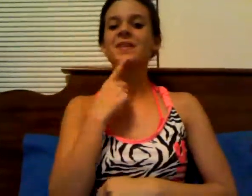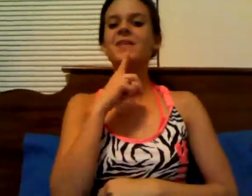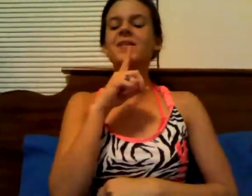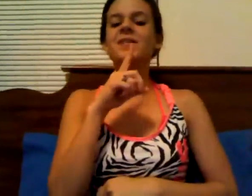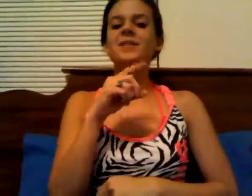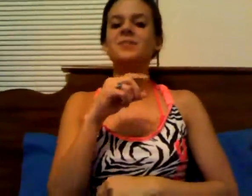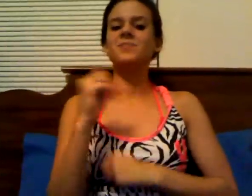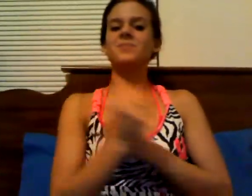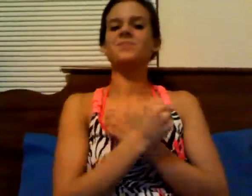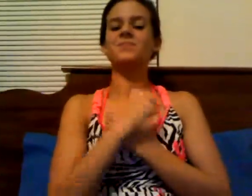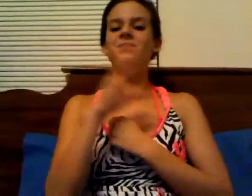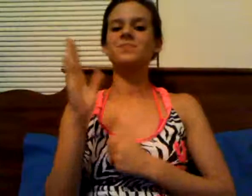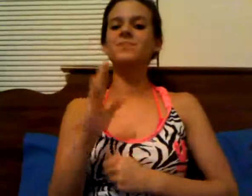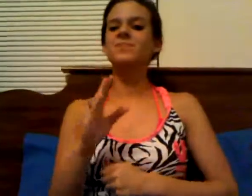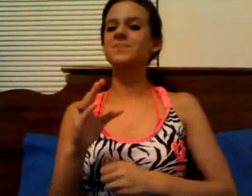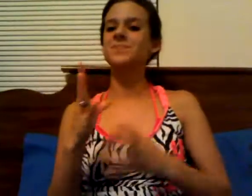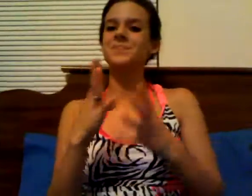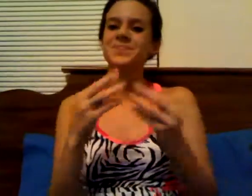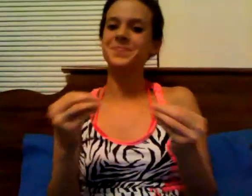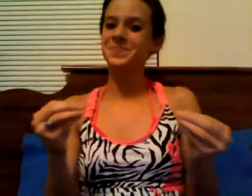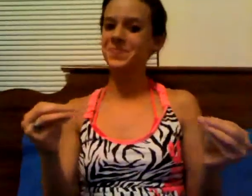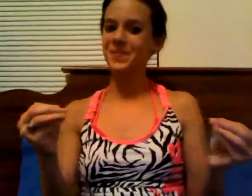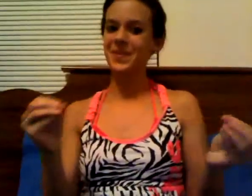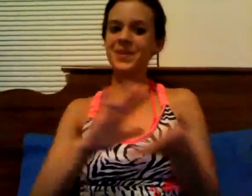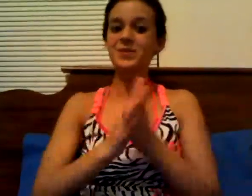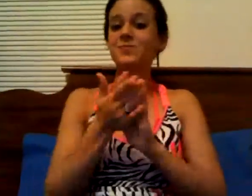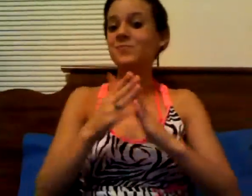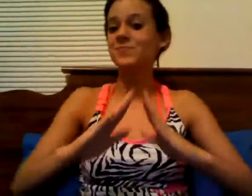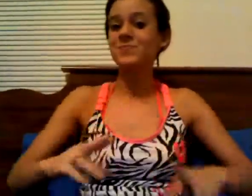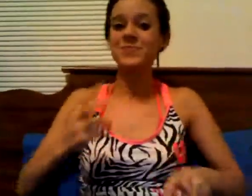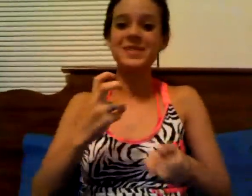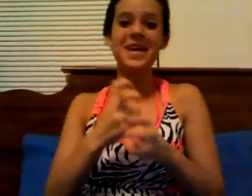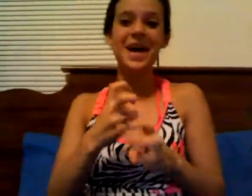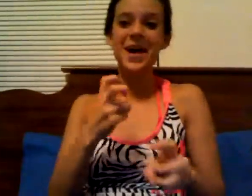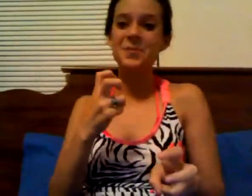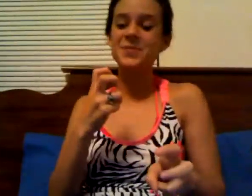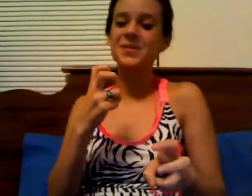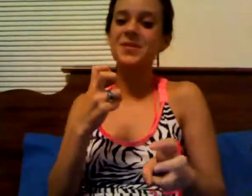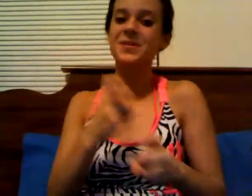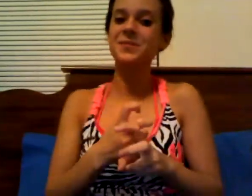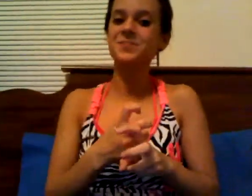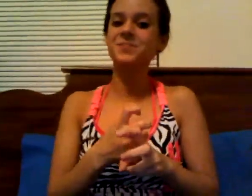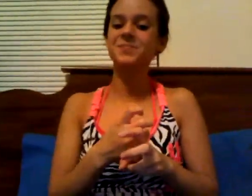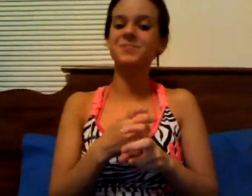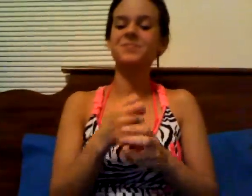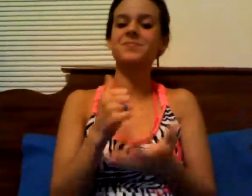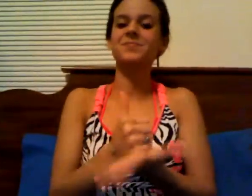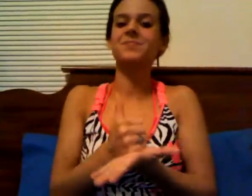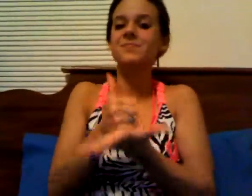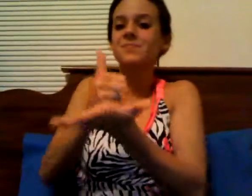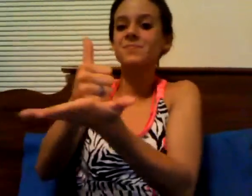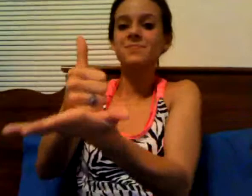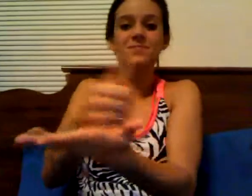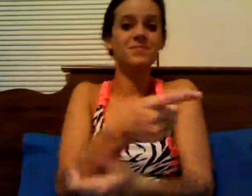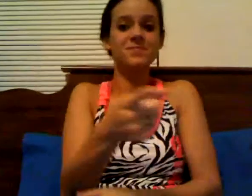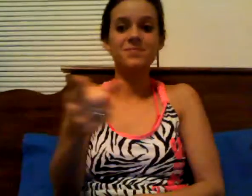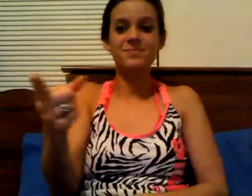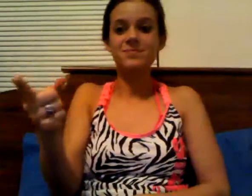never dies There is peace in troubled times When we help them understand